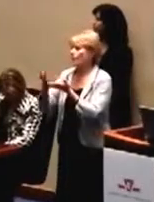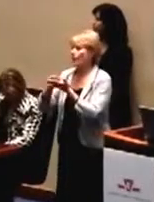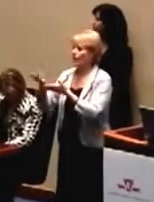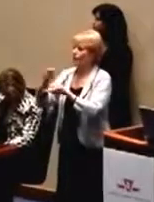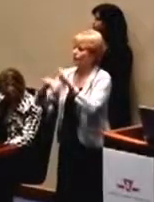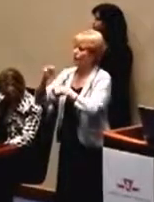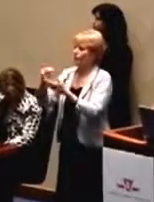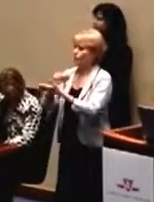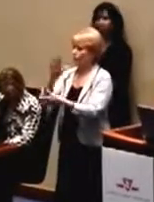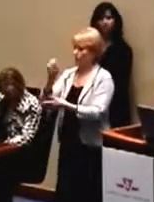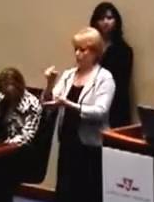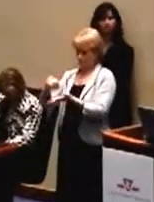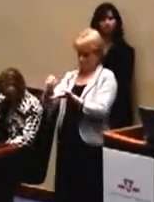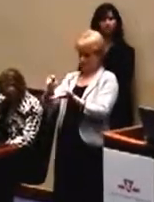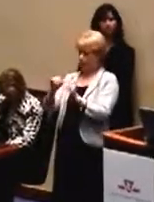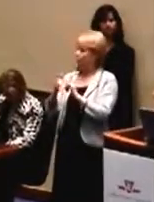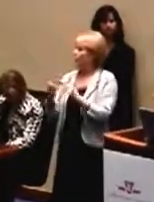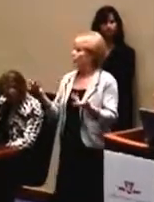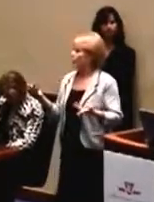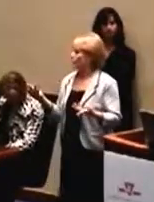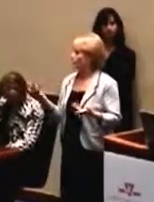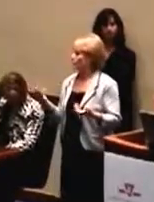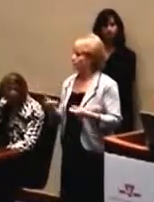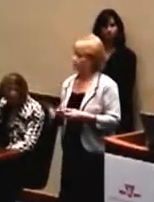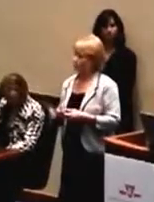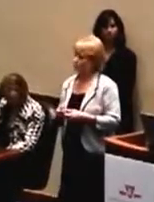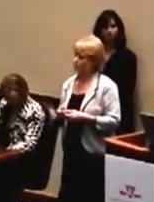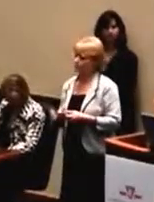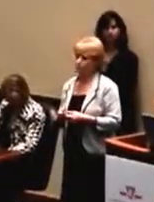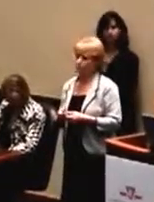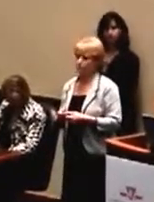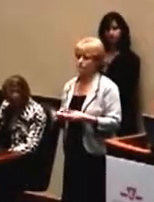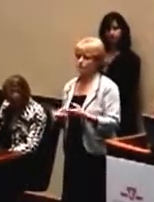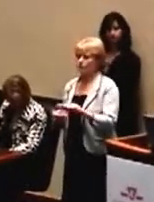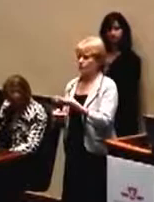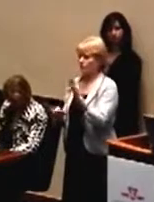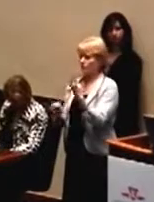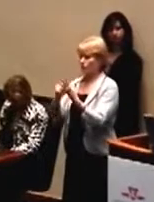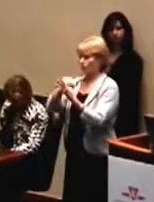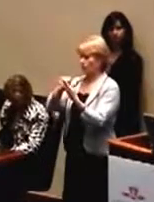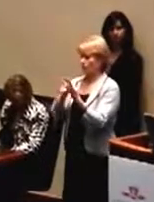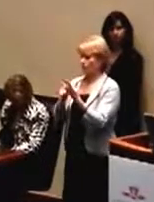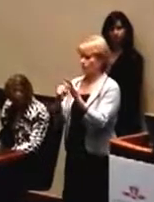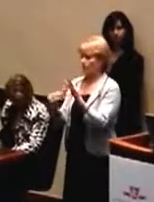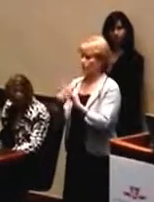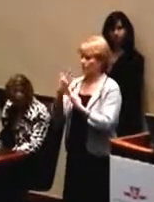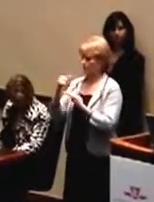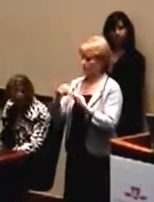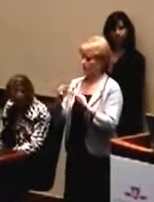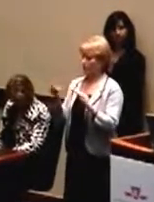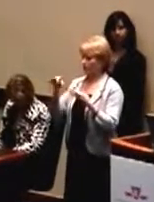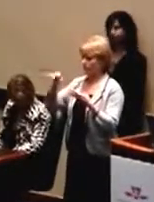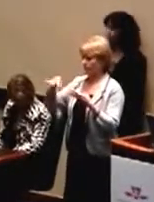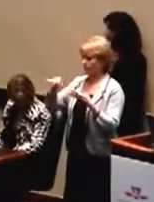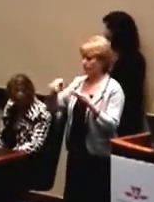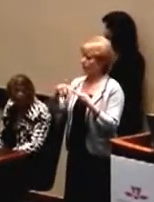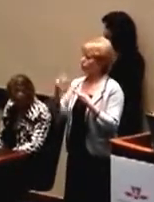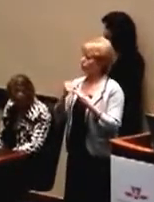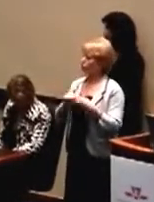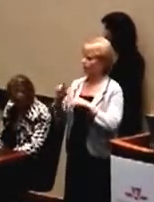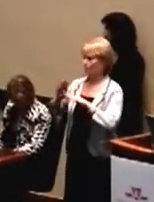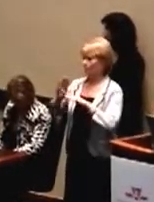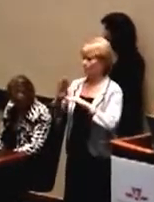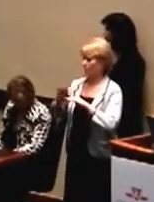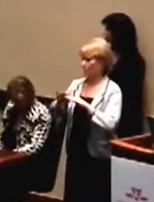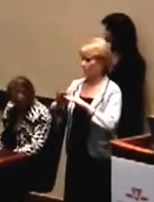buses. We have to pay for that somehow. There's four things to influence my budget. One is fare increase. We'll keep it to the absolute minimum.